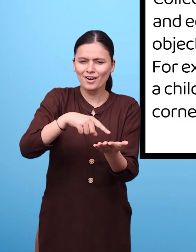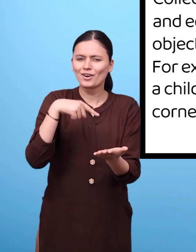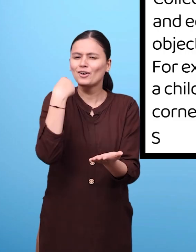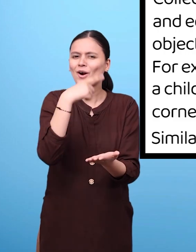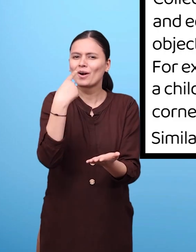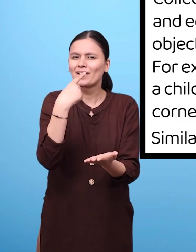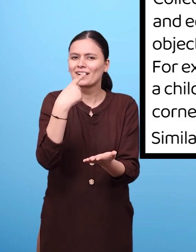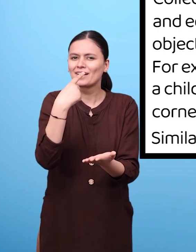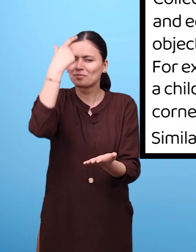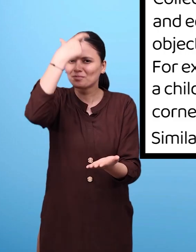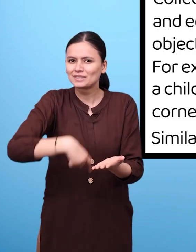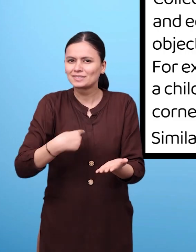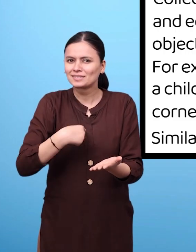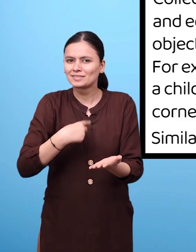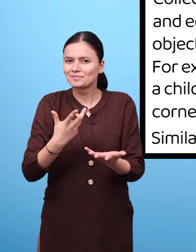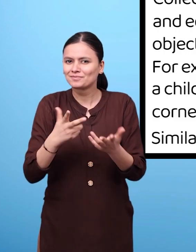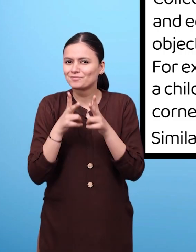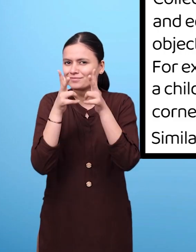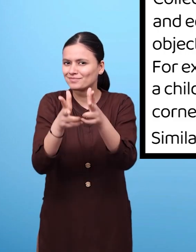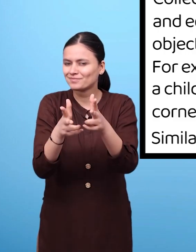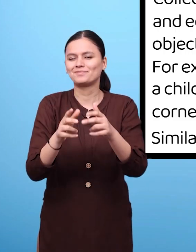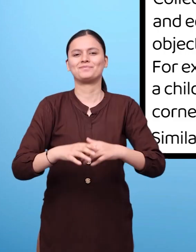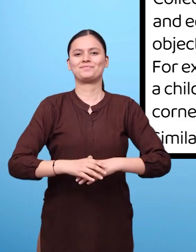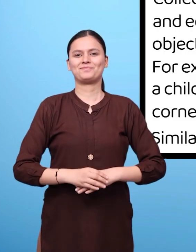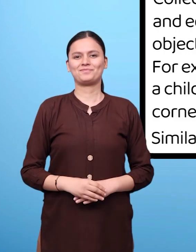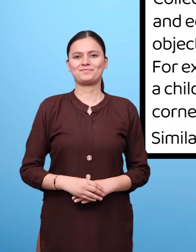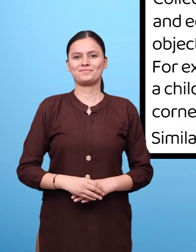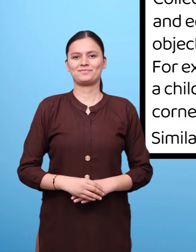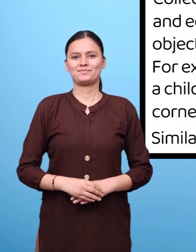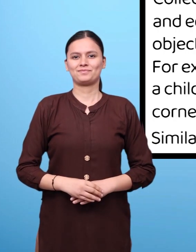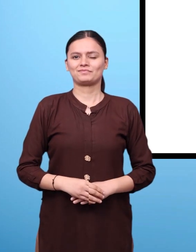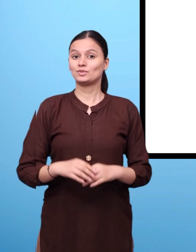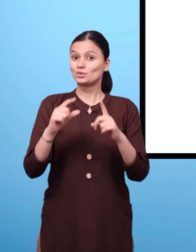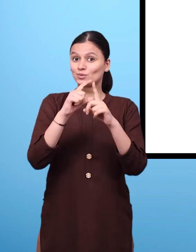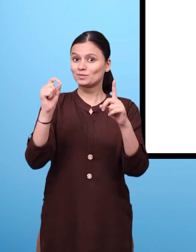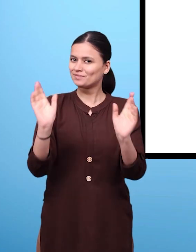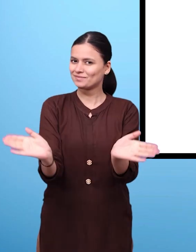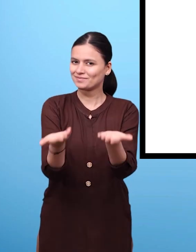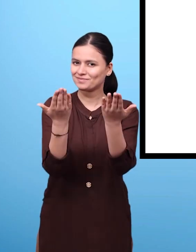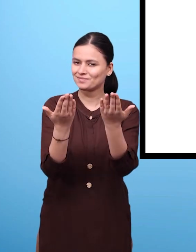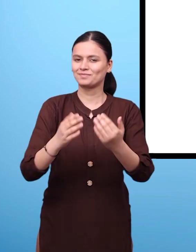Similarly, continue with other objects. Let us do.